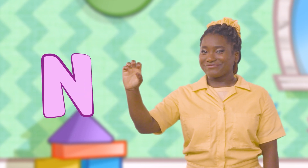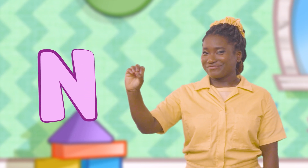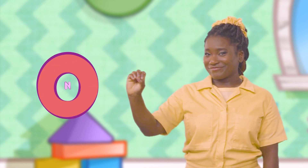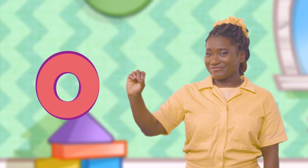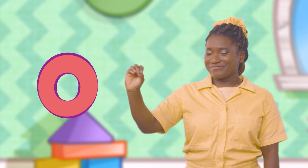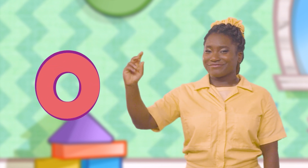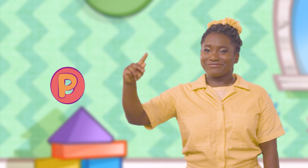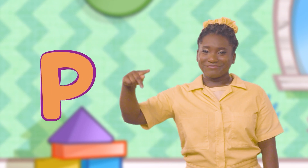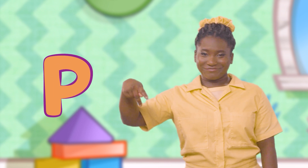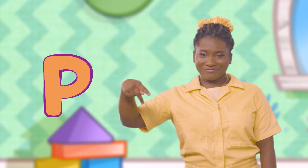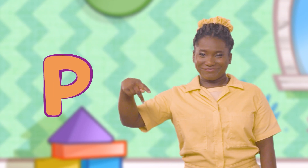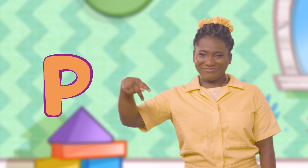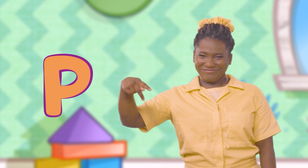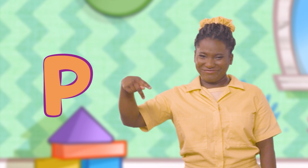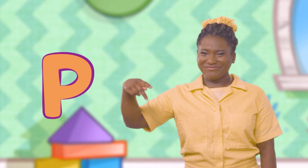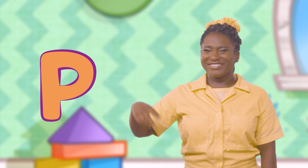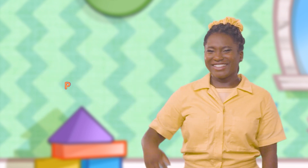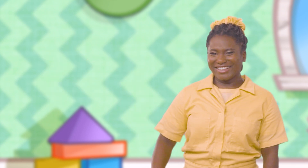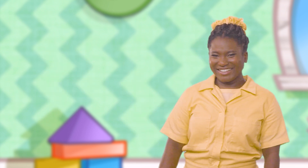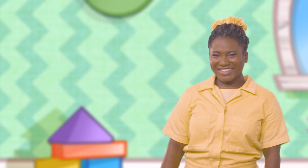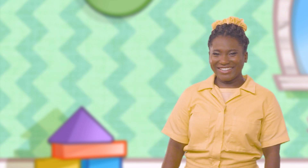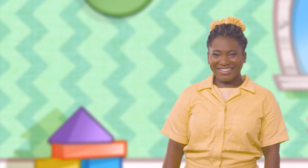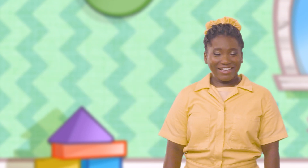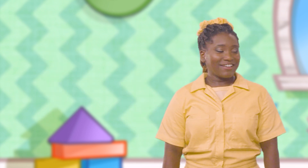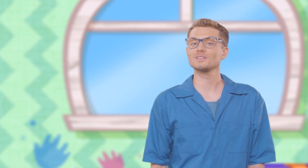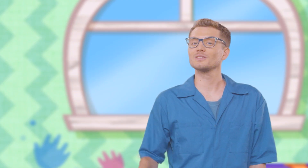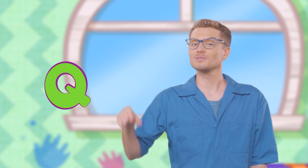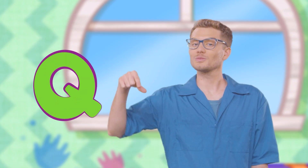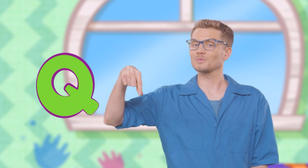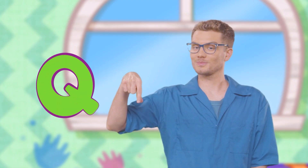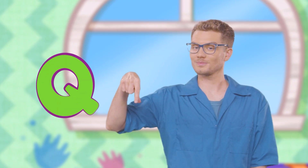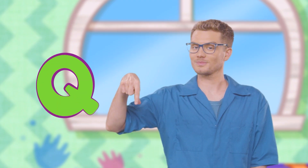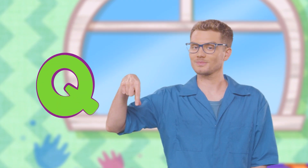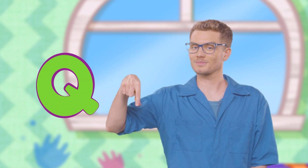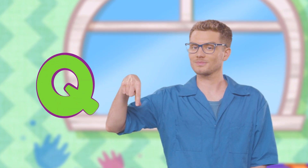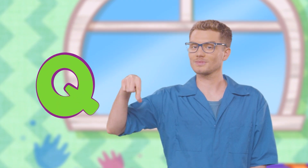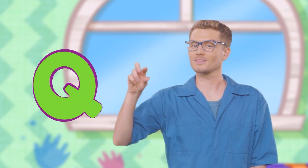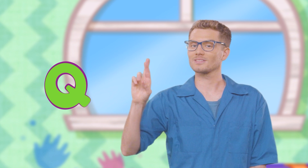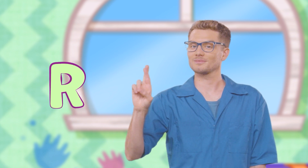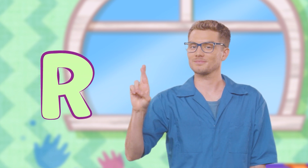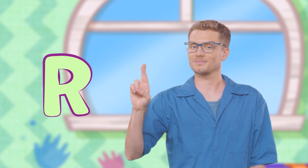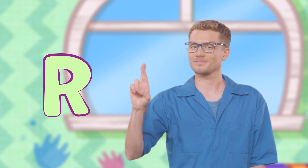and O, P Q-R